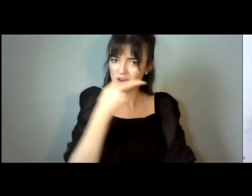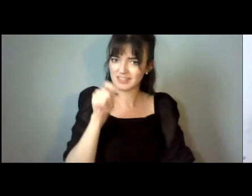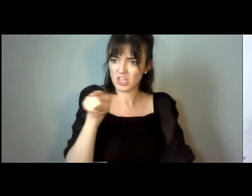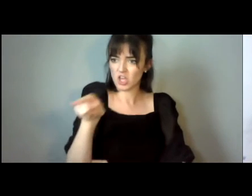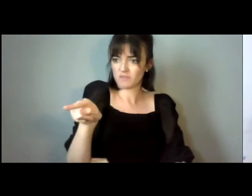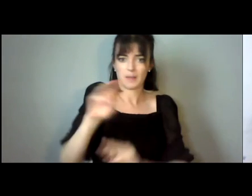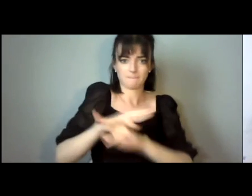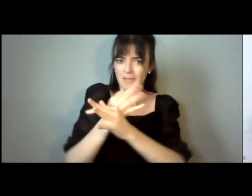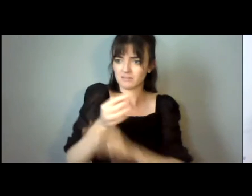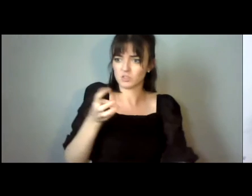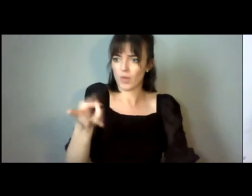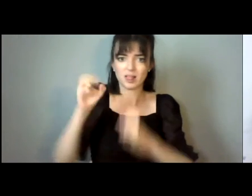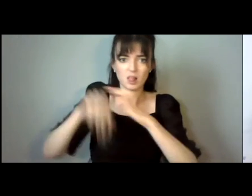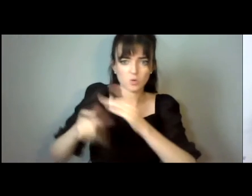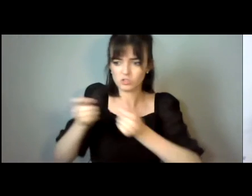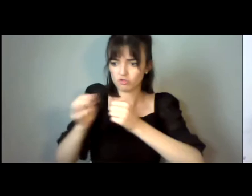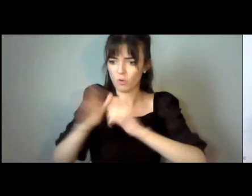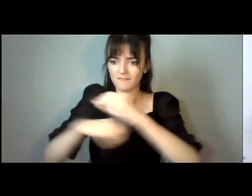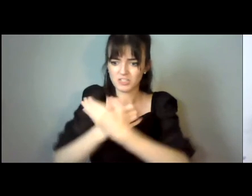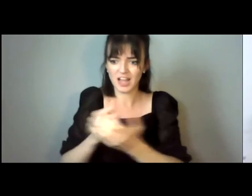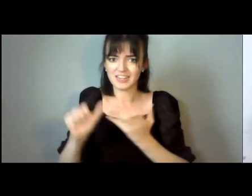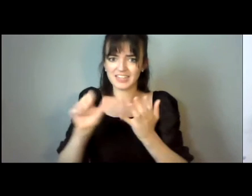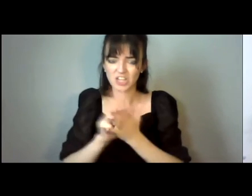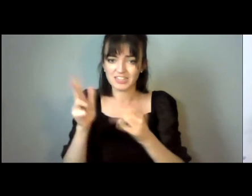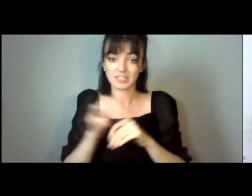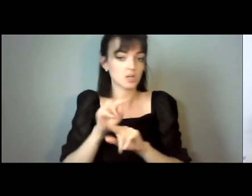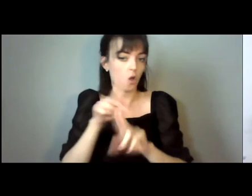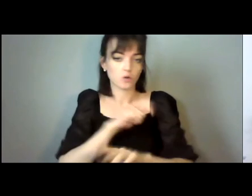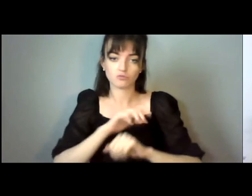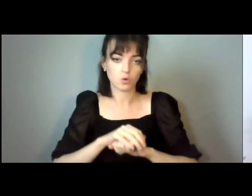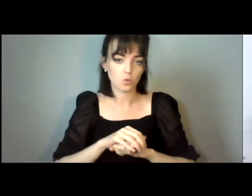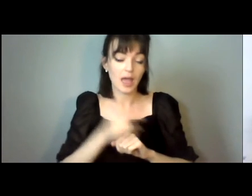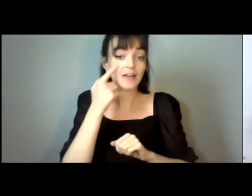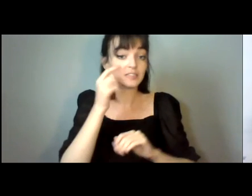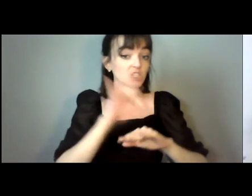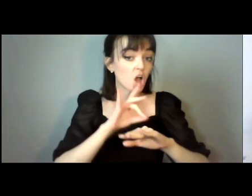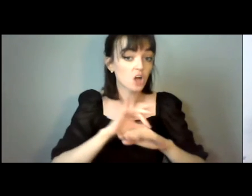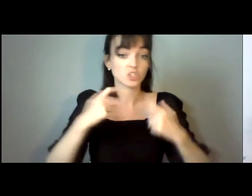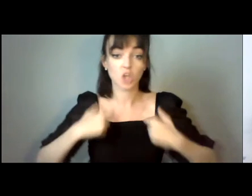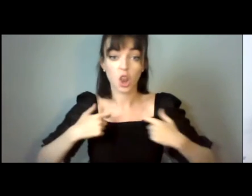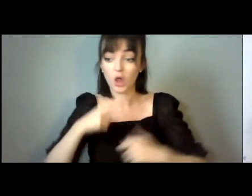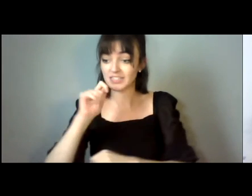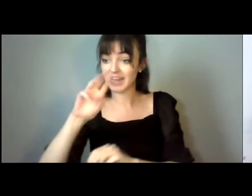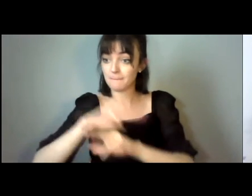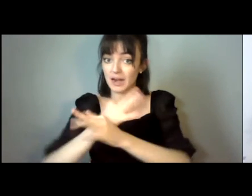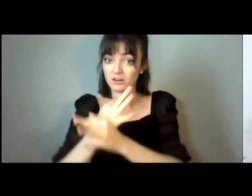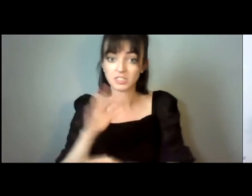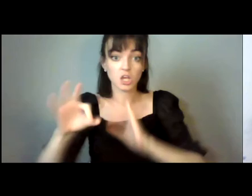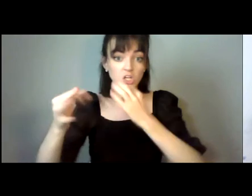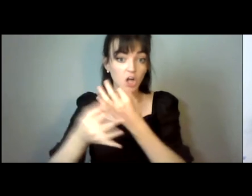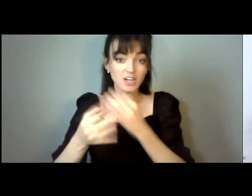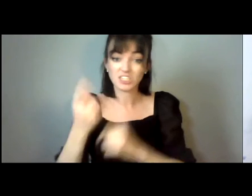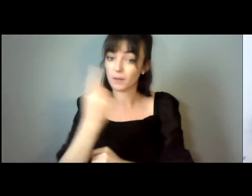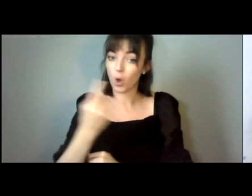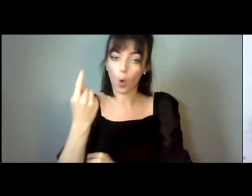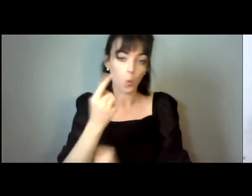believe that. We have doctors and lawyers telling parents that guardianship is the only option, that the two